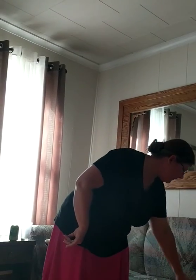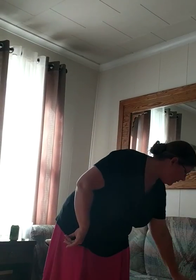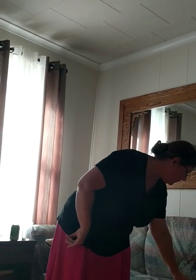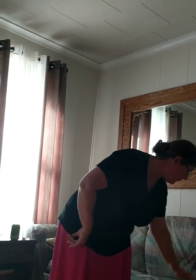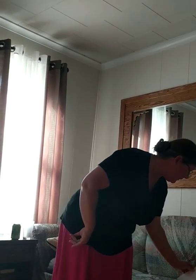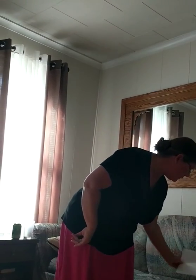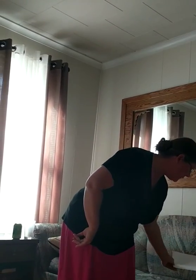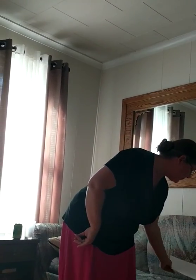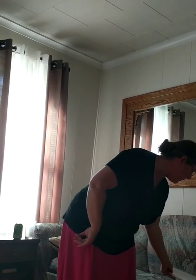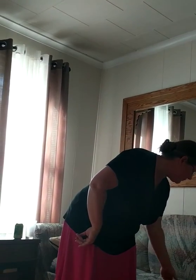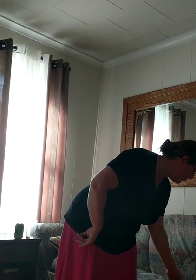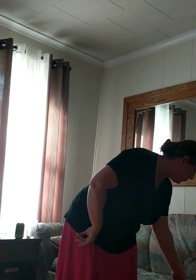Alright. And then we have the chorus.